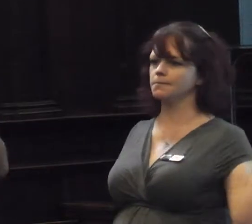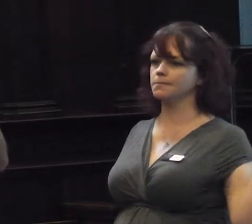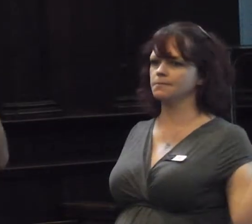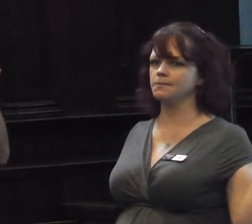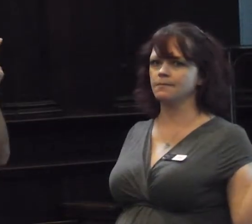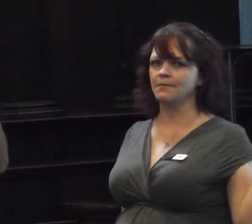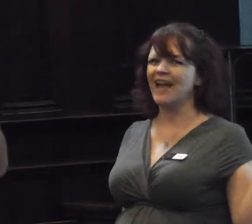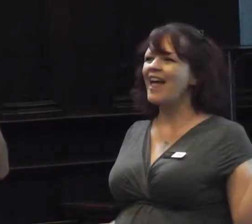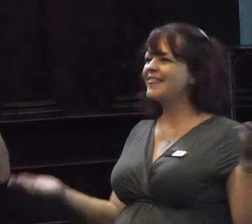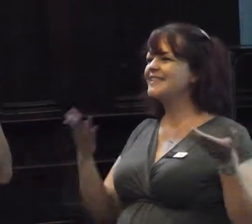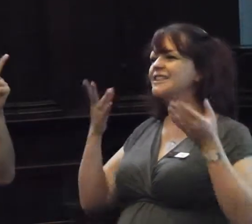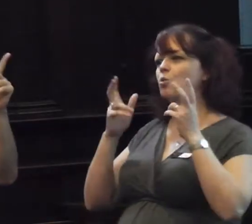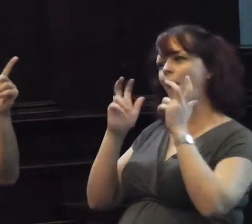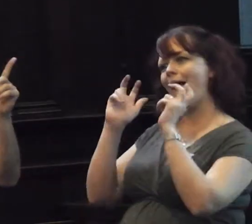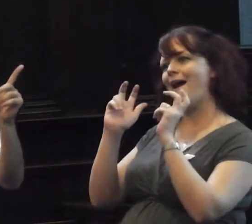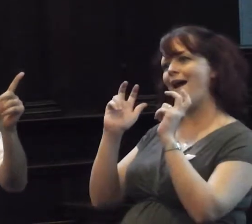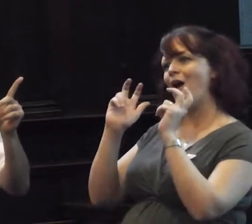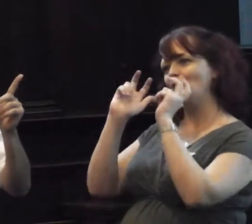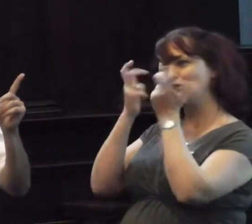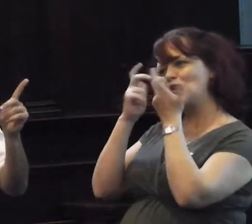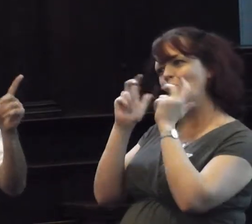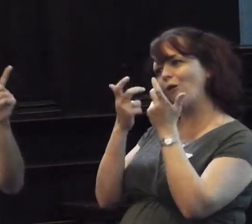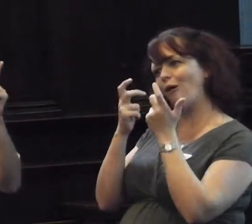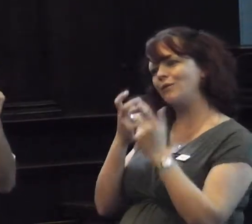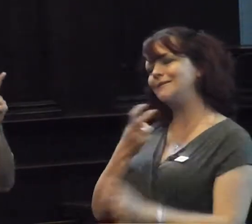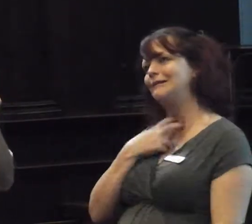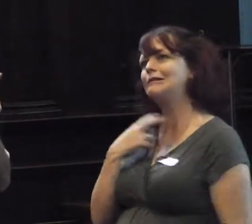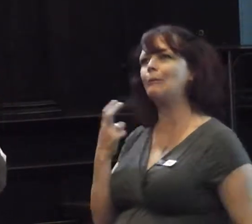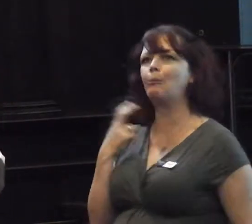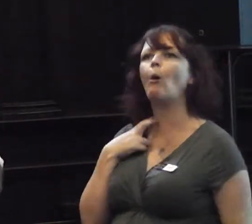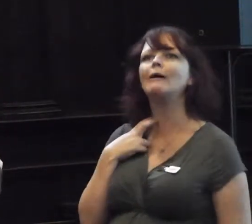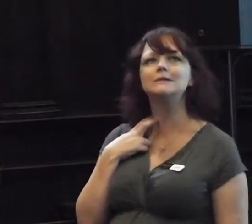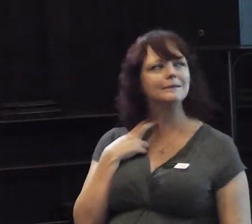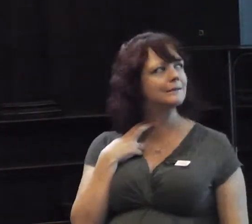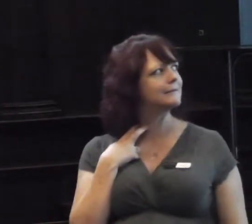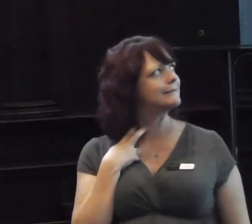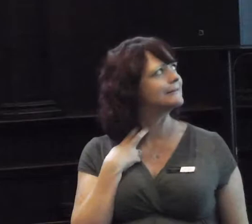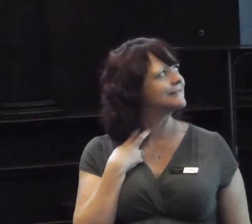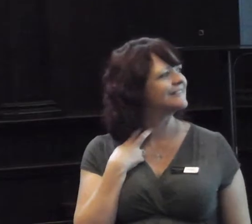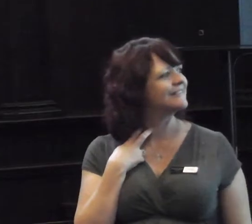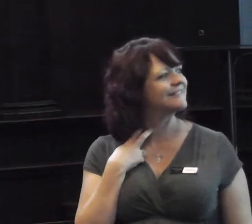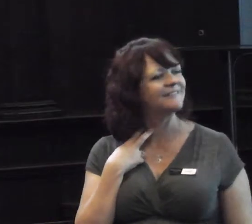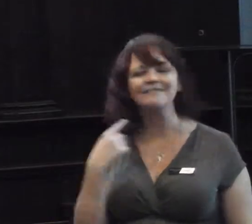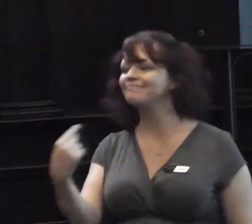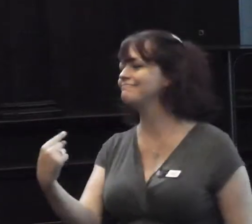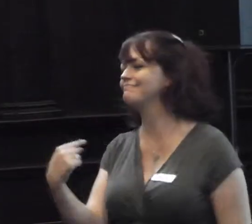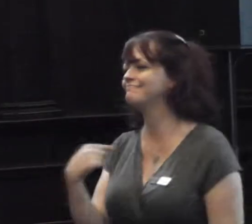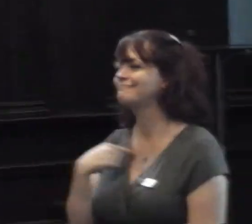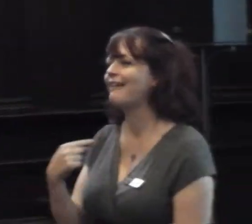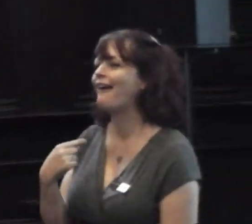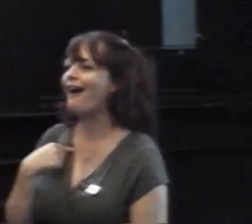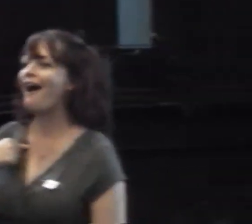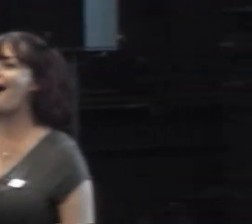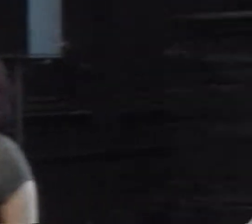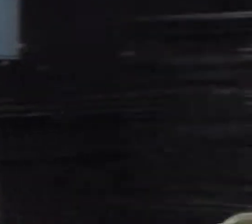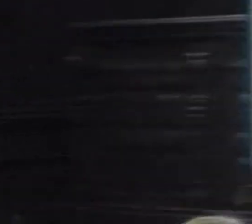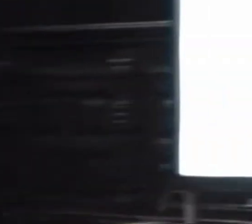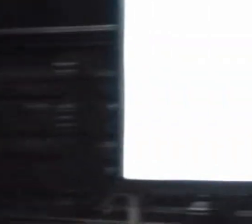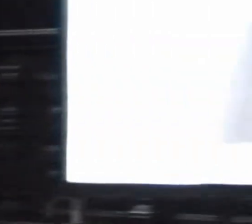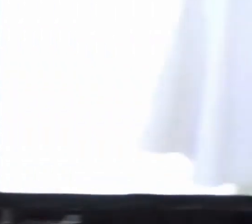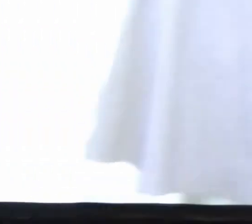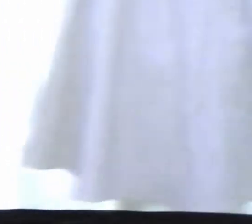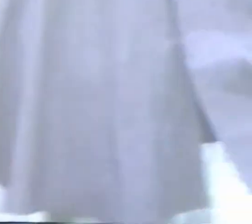This is where Google let me down. I Google, I Google, I Google, Percy Proust,